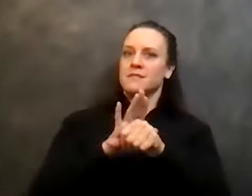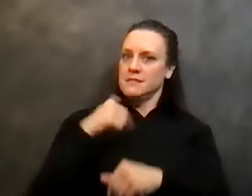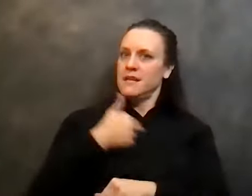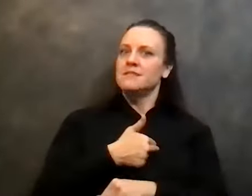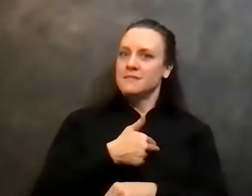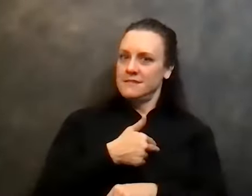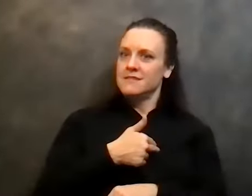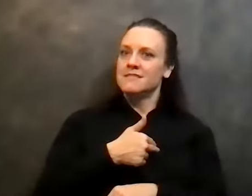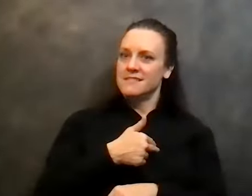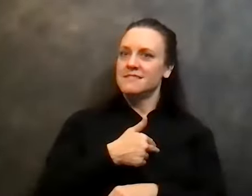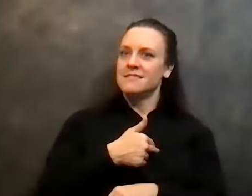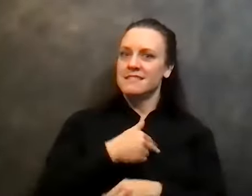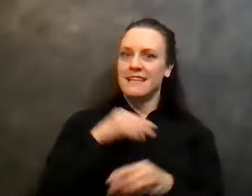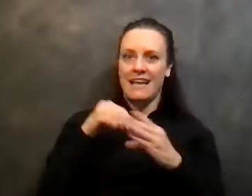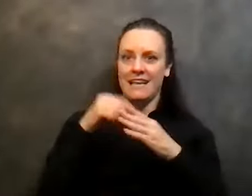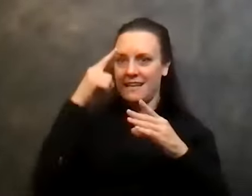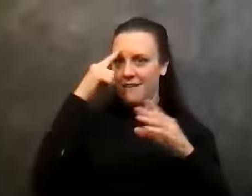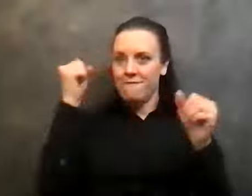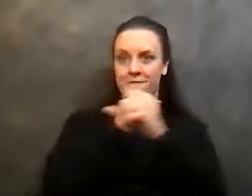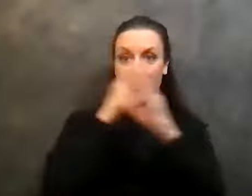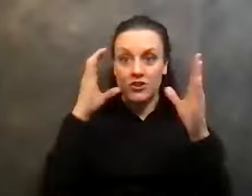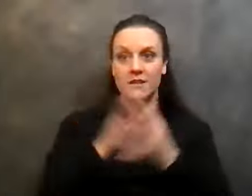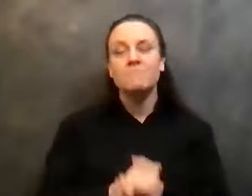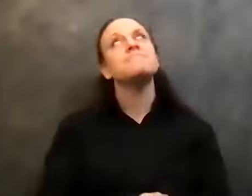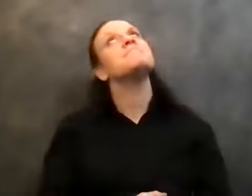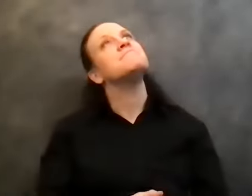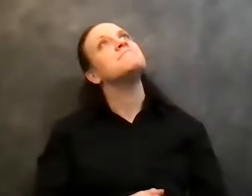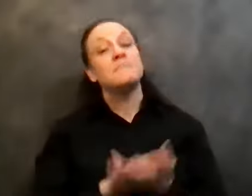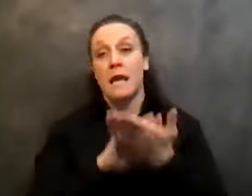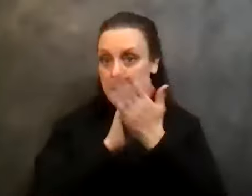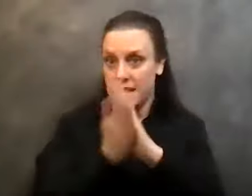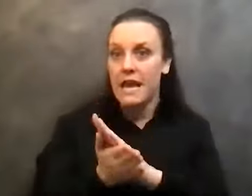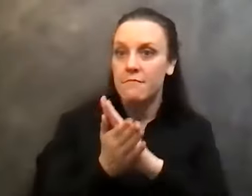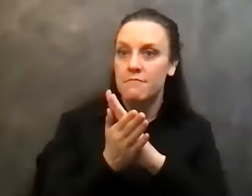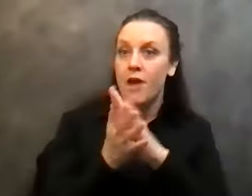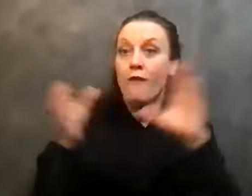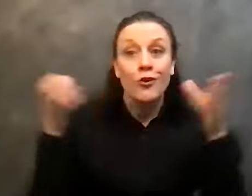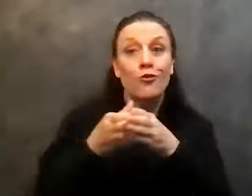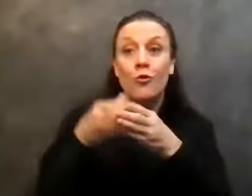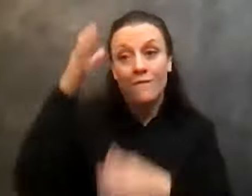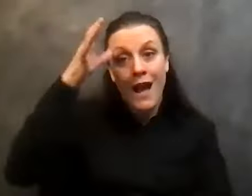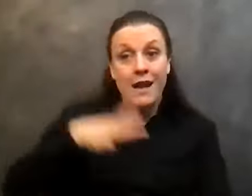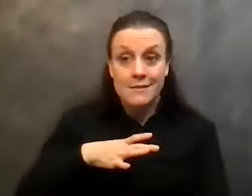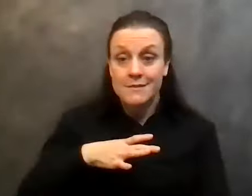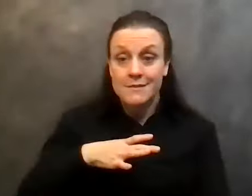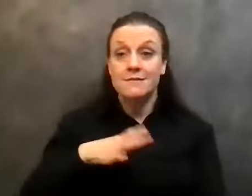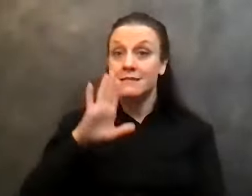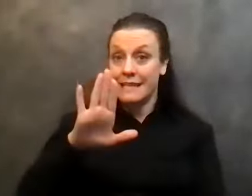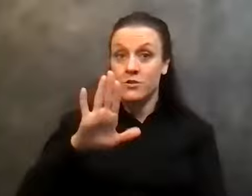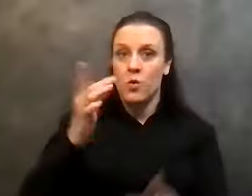in, in a, vision for you. Um, they became a crew of guys, uh, the people here's, cause here's what would happen.